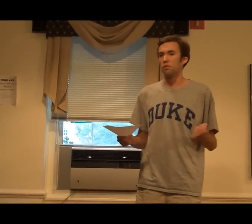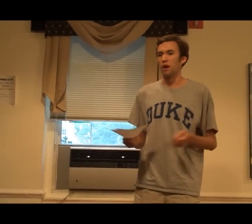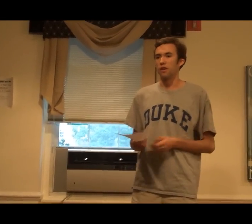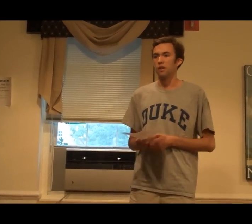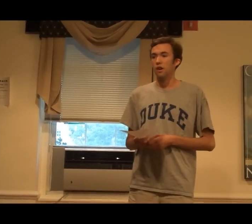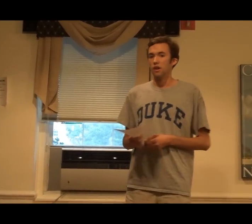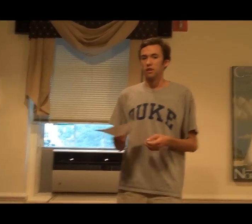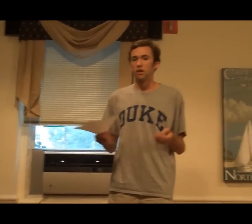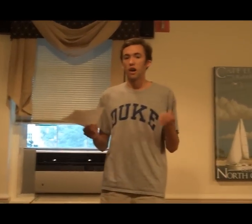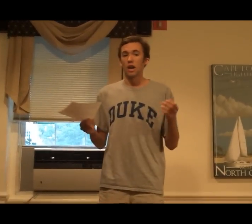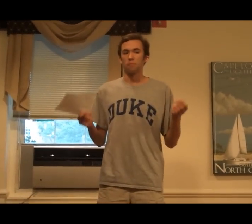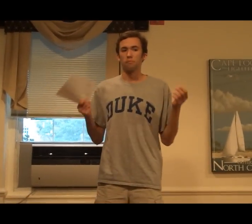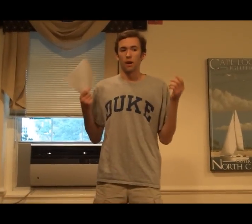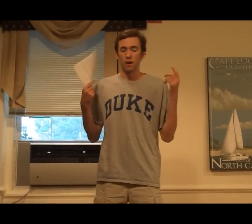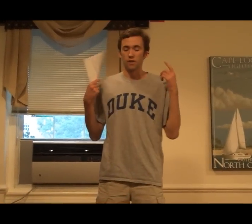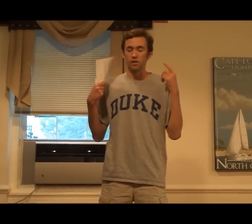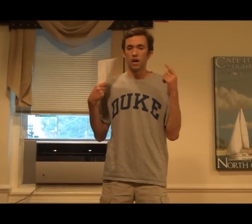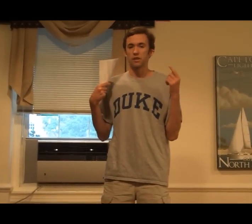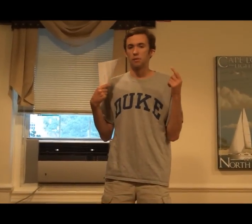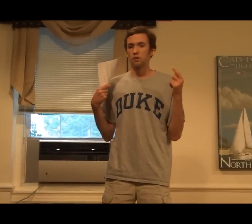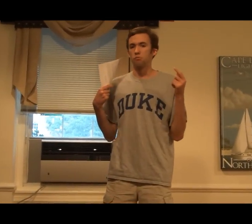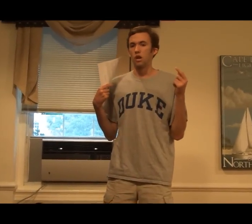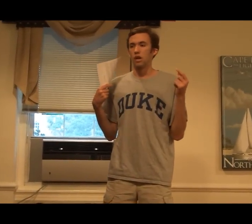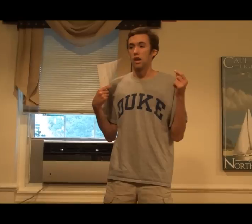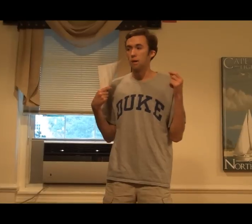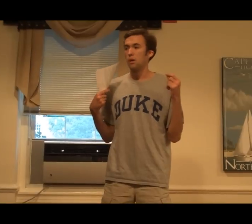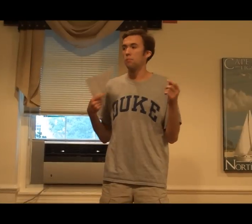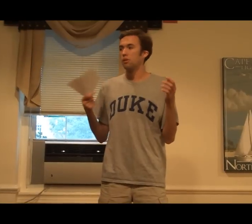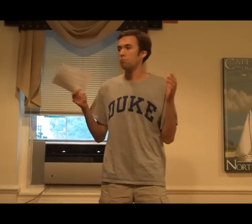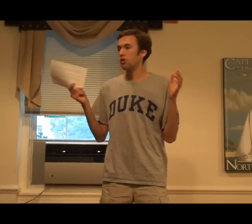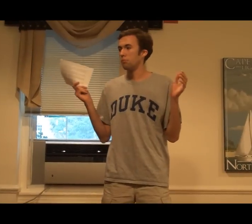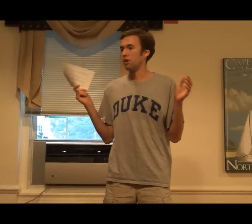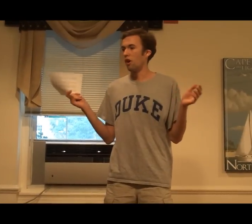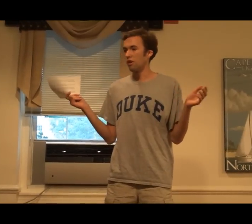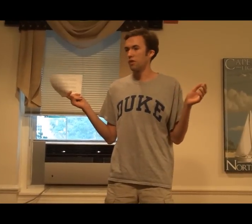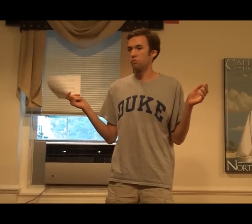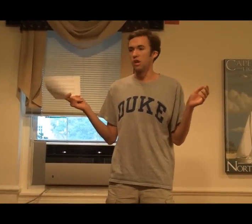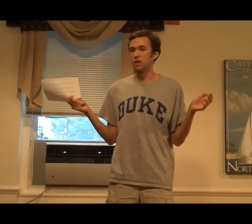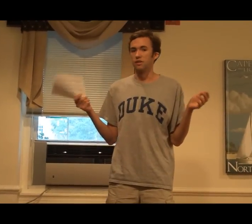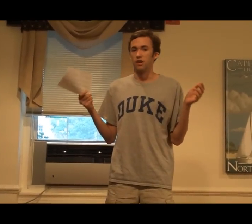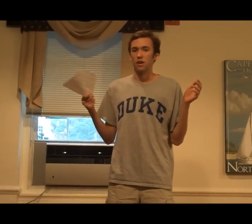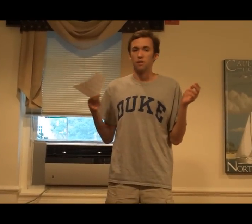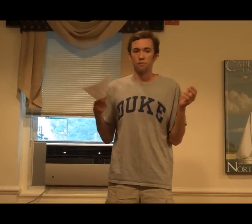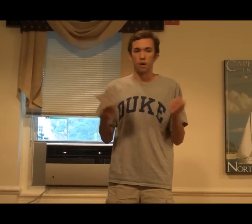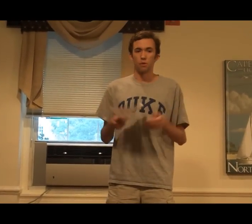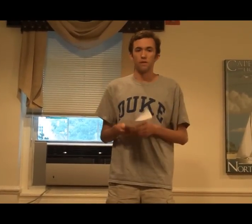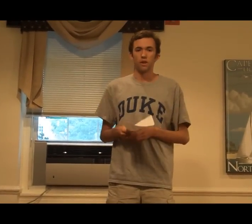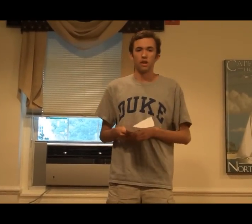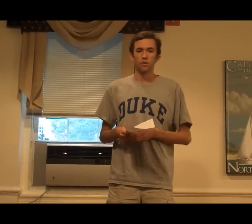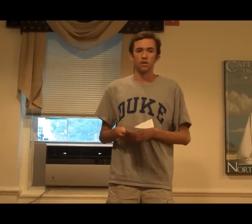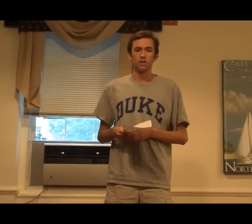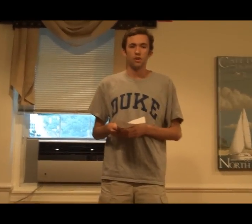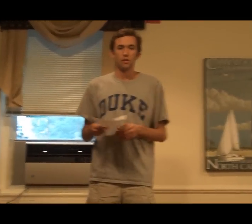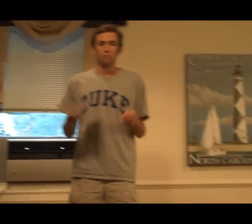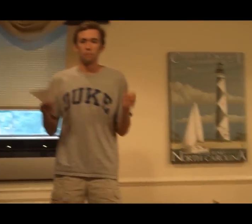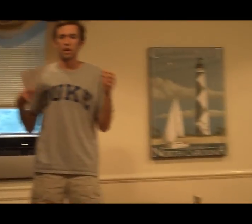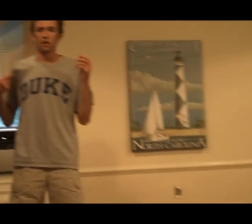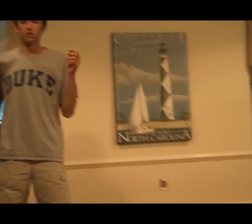about it. Here I am, I'm having thoughts in my own brain, and I'm able to put them in all of your brains by way of language, by making certain